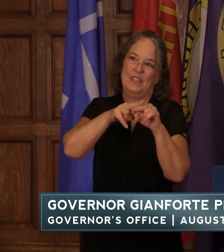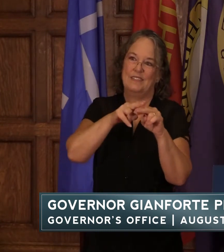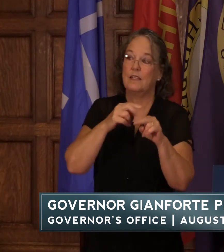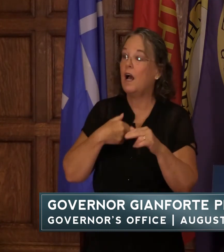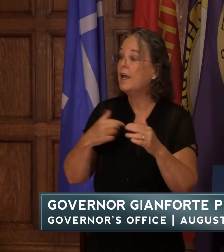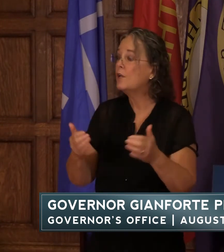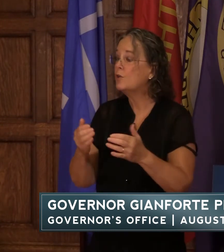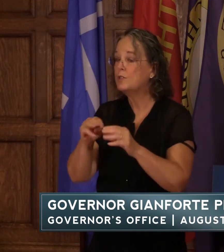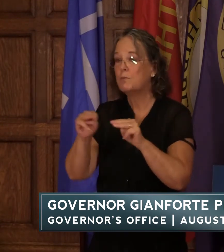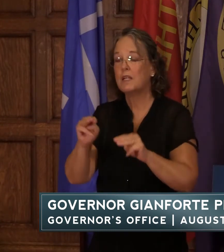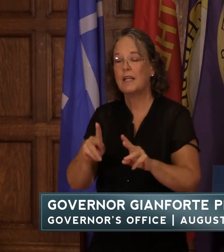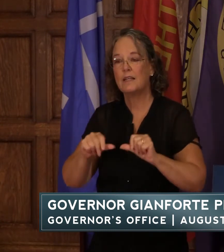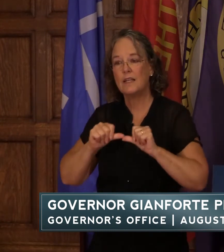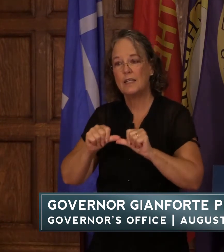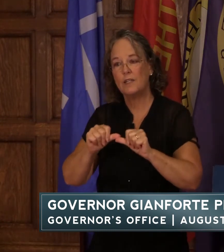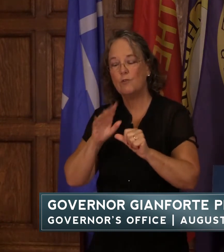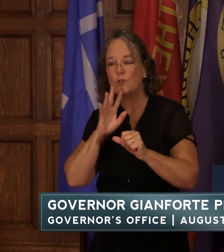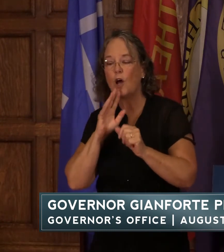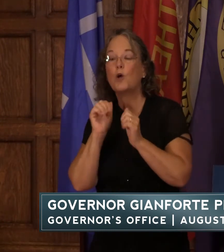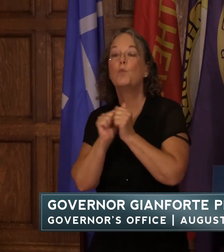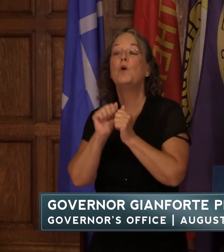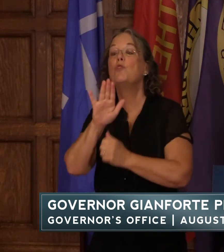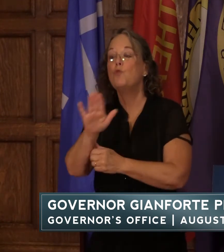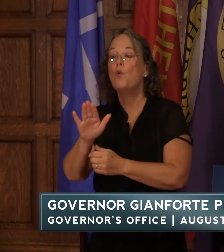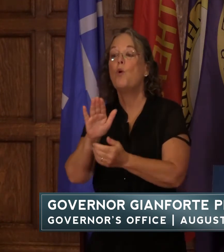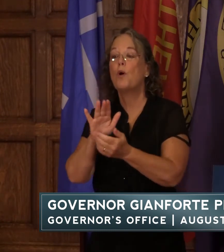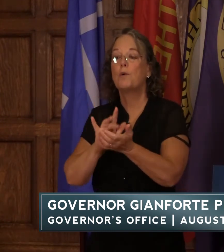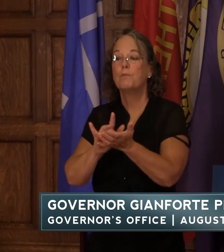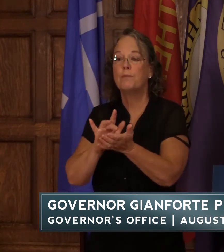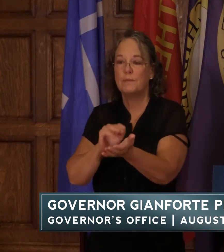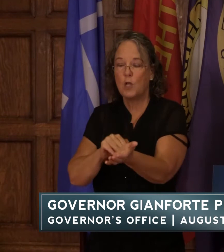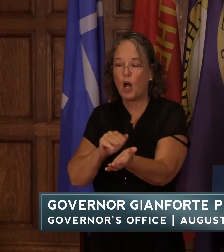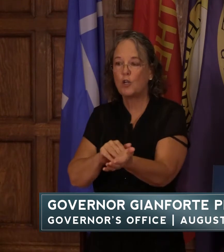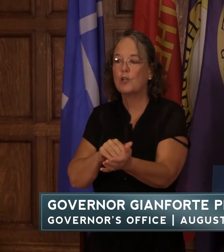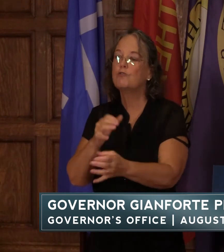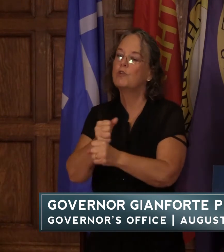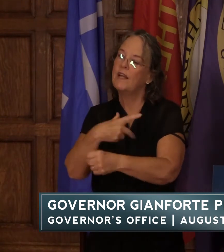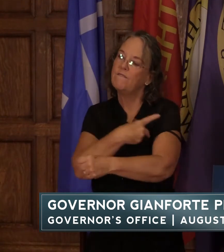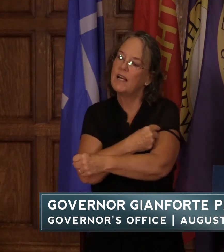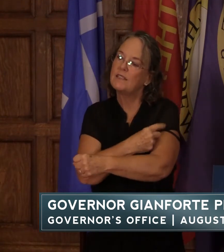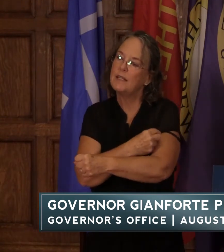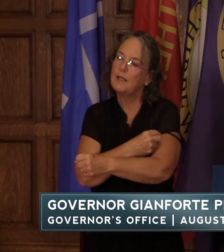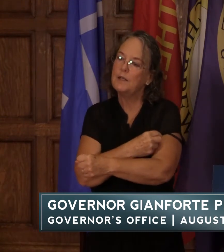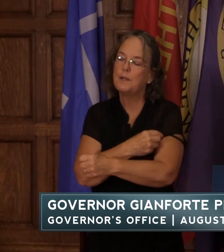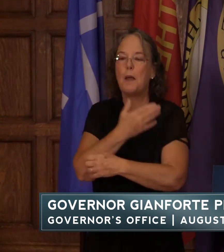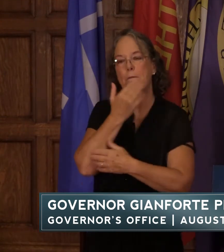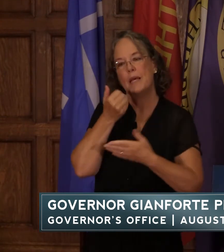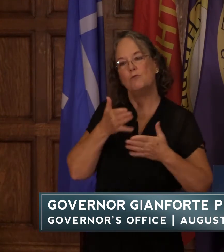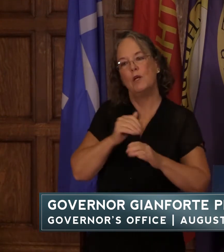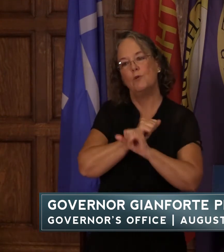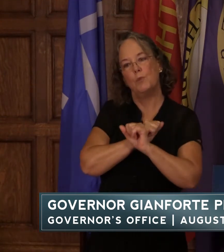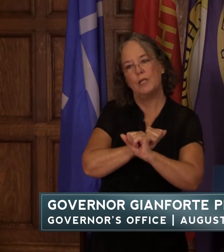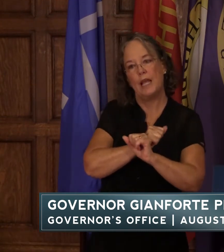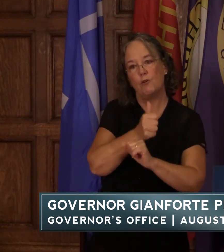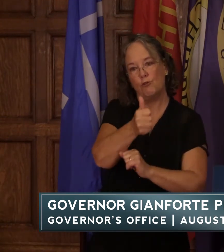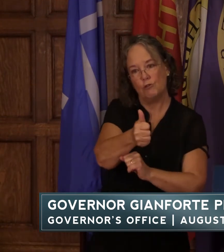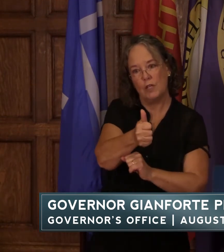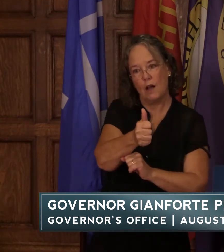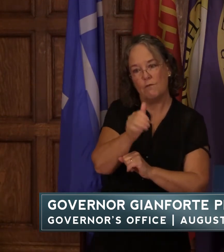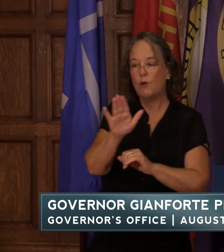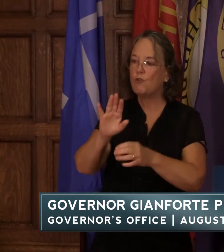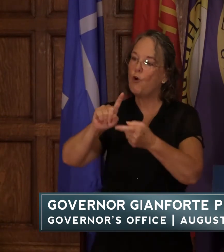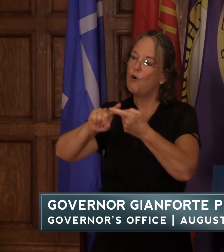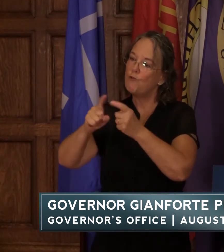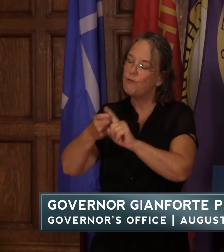talk to their medical professionals about getting vaccinated it's the best way to protect yourself your friends and your